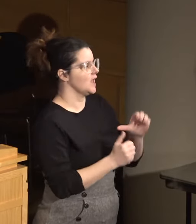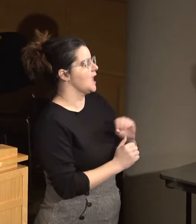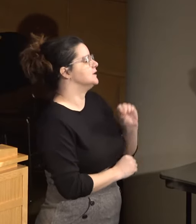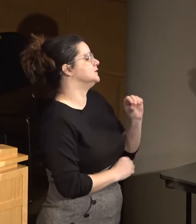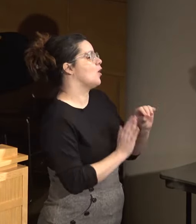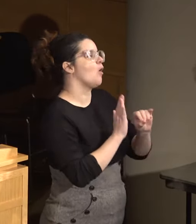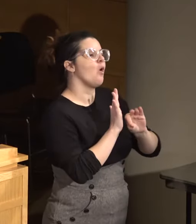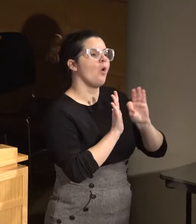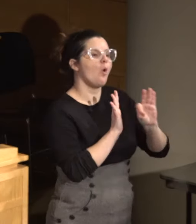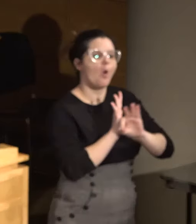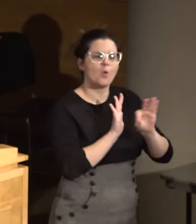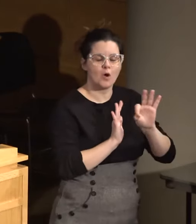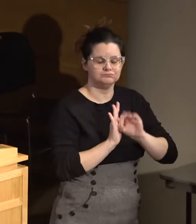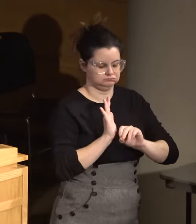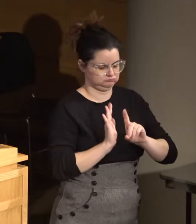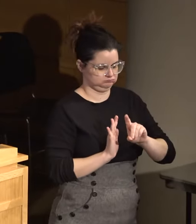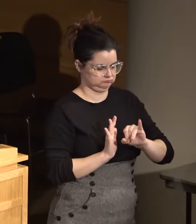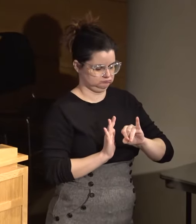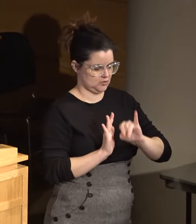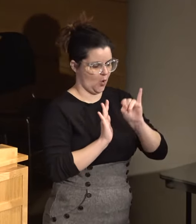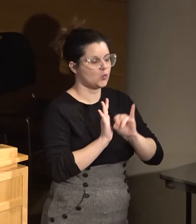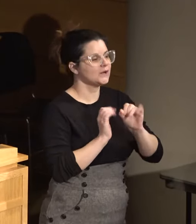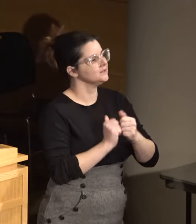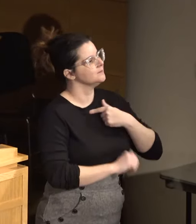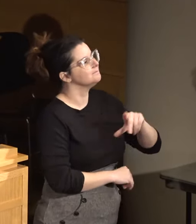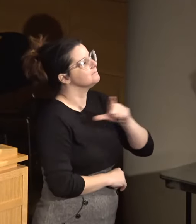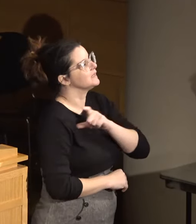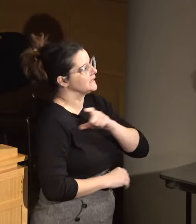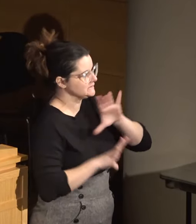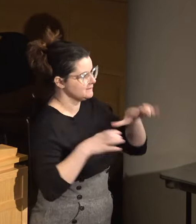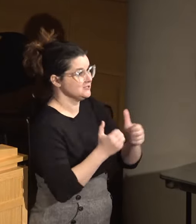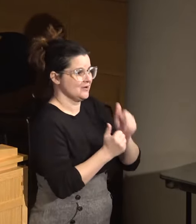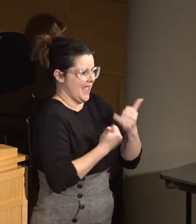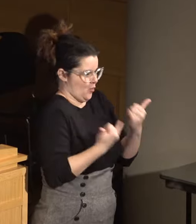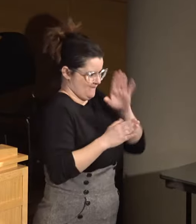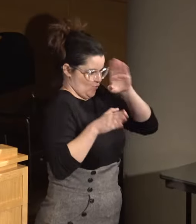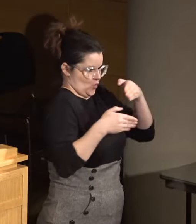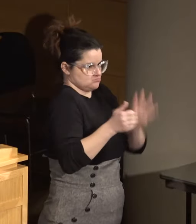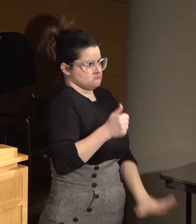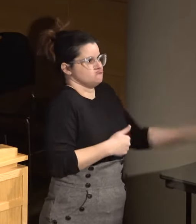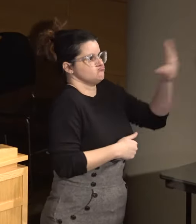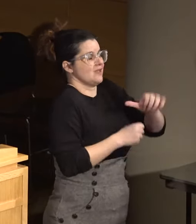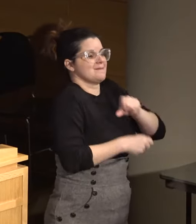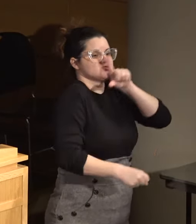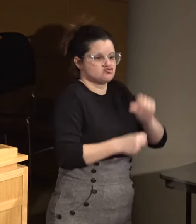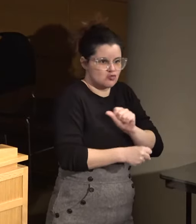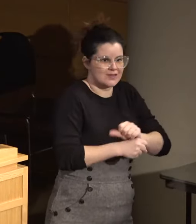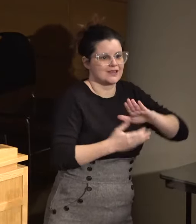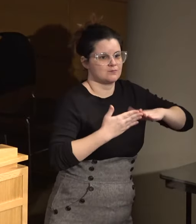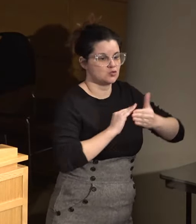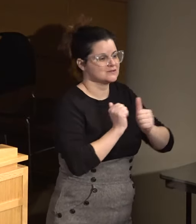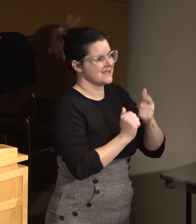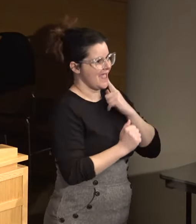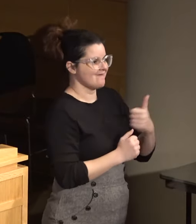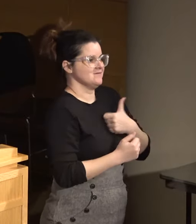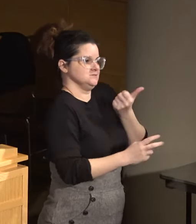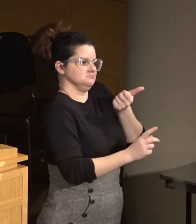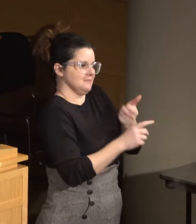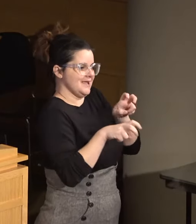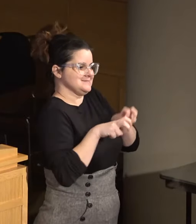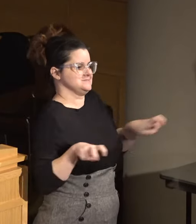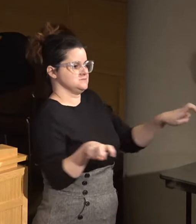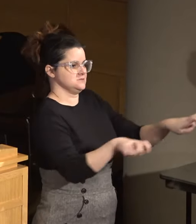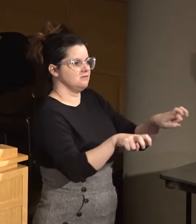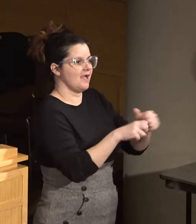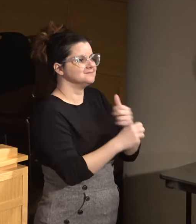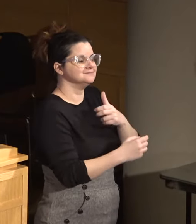And now I focus almost entirely across the country on ensuring that community does have a seat at the table and more